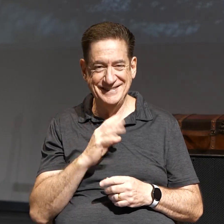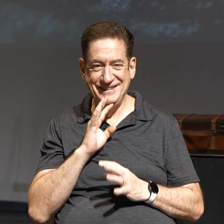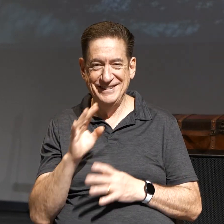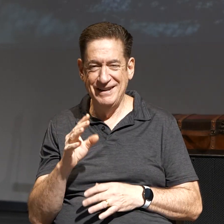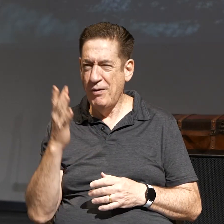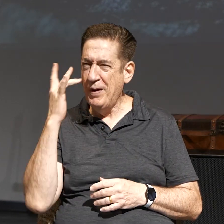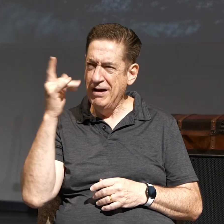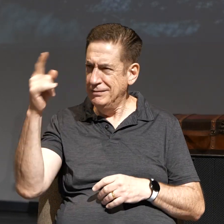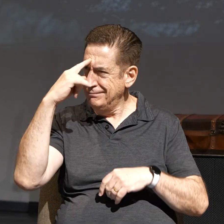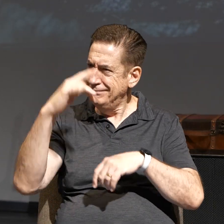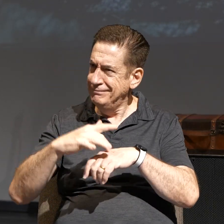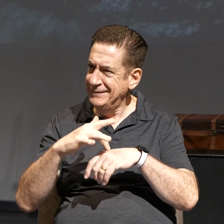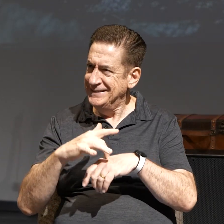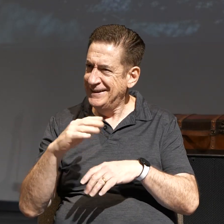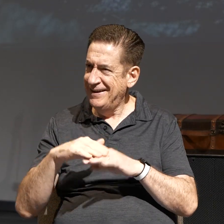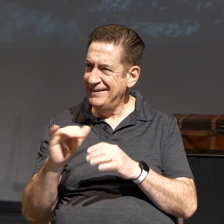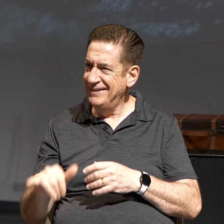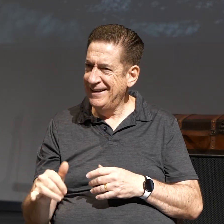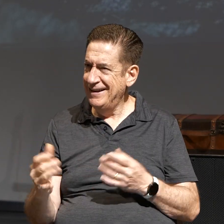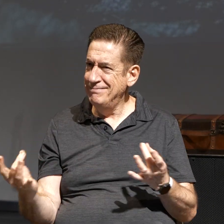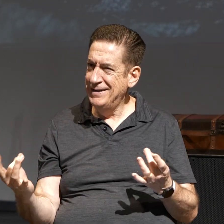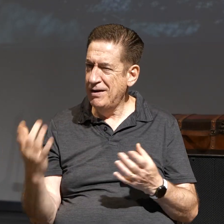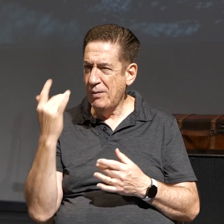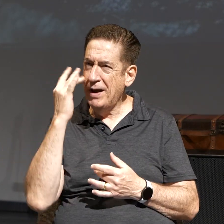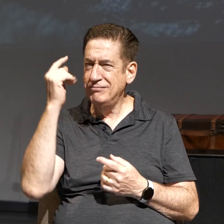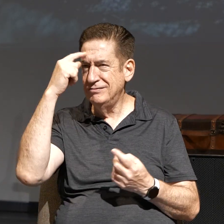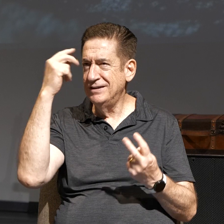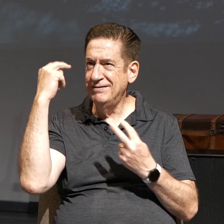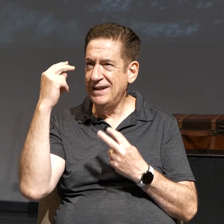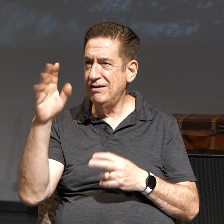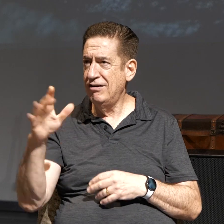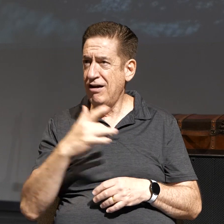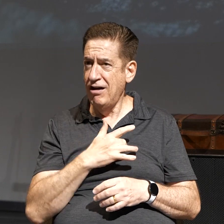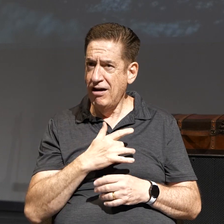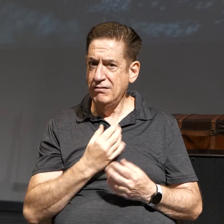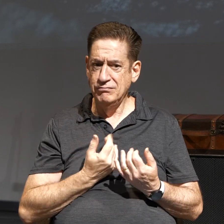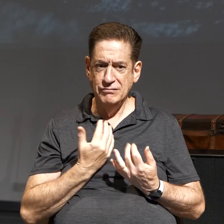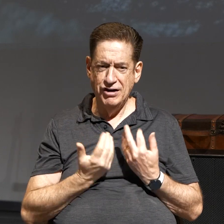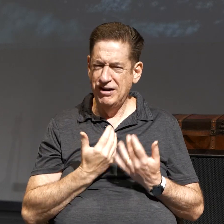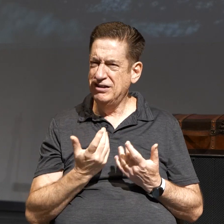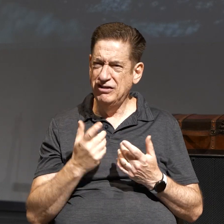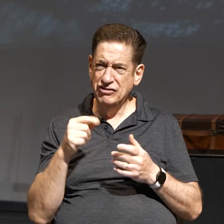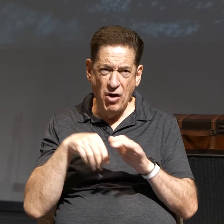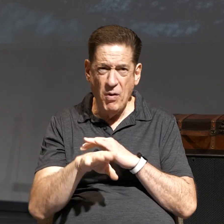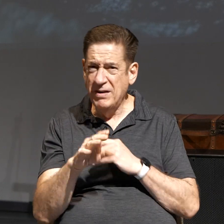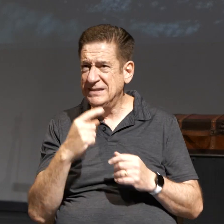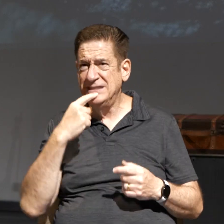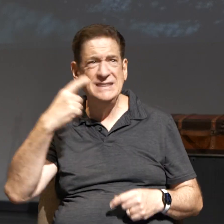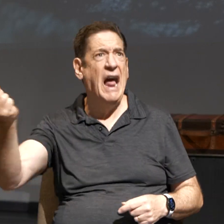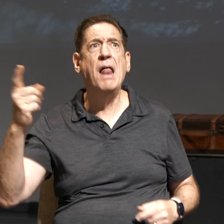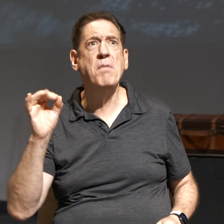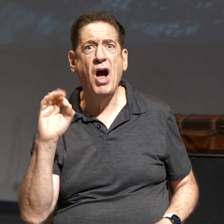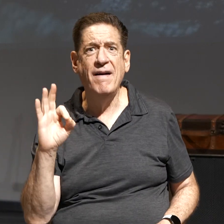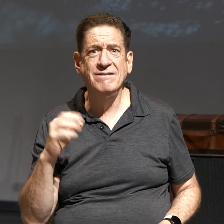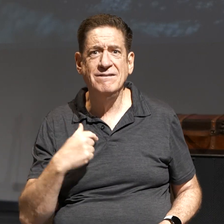Why are you meditating on that? Okay? Why are you reflecting on that until your heart is burning, and you're ready to go over there and tell them off?